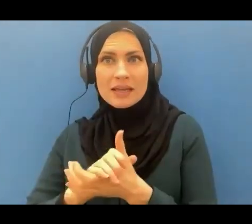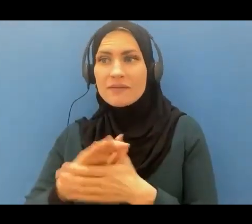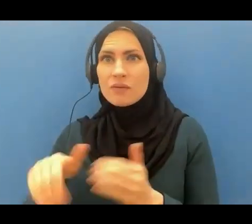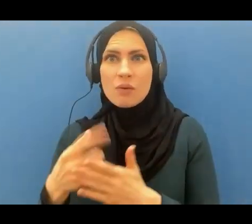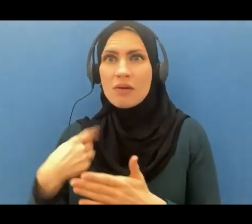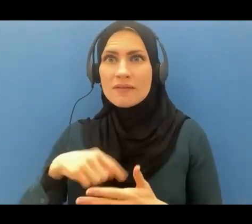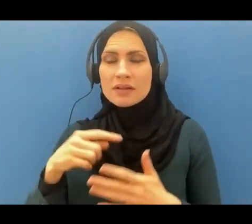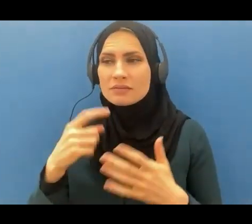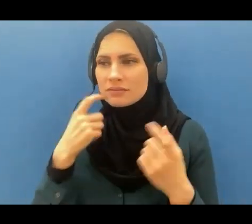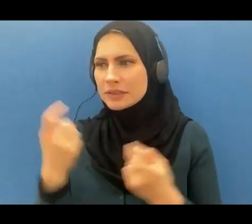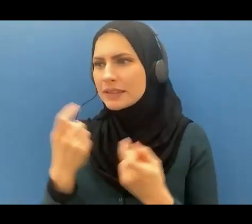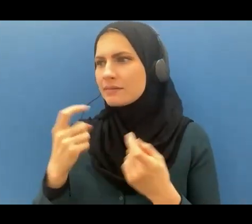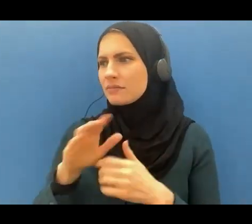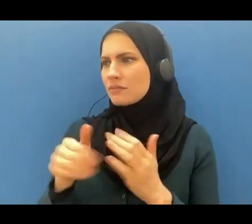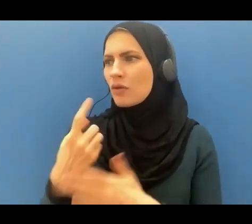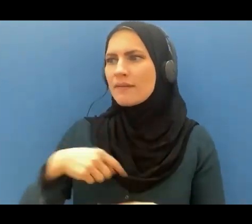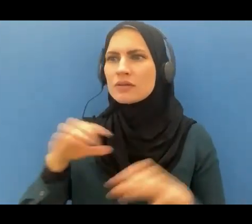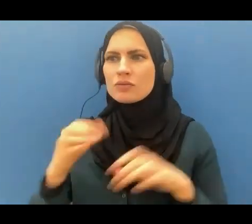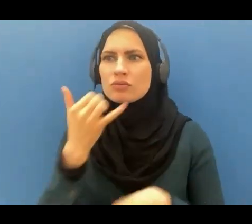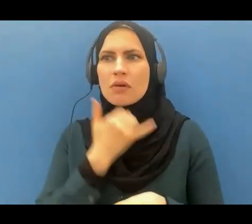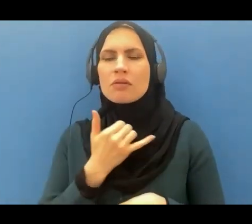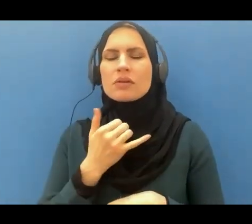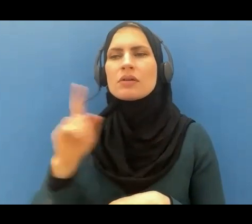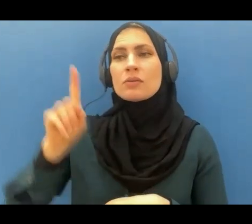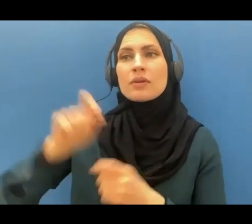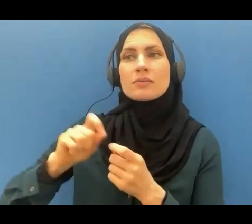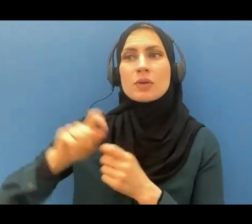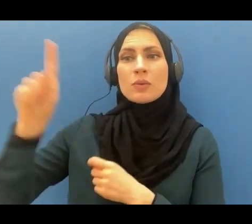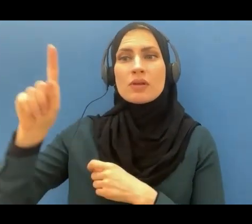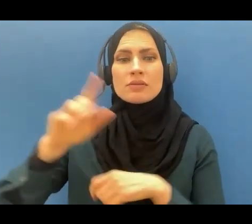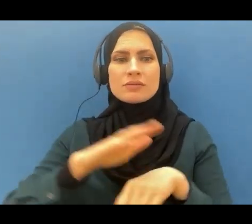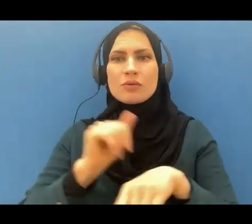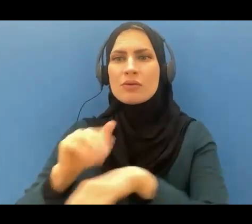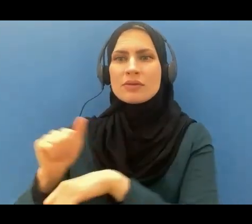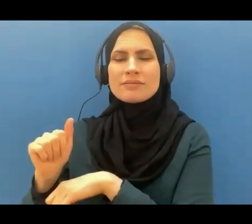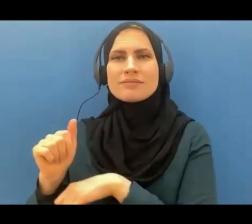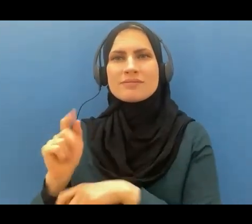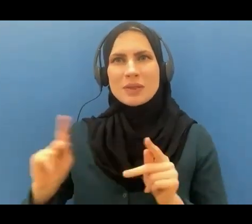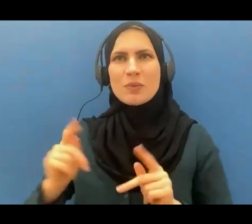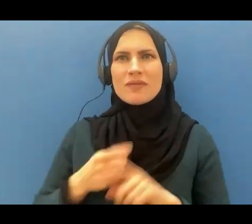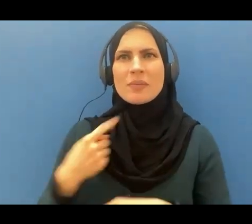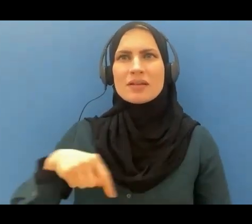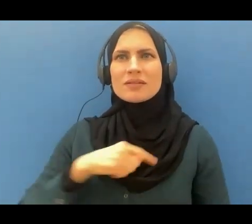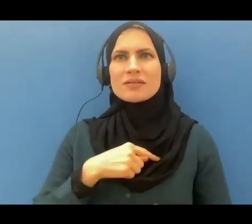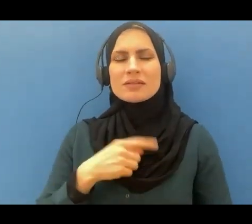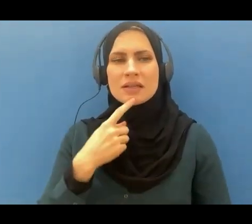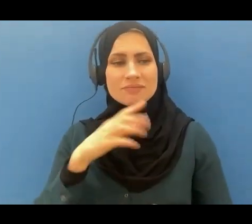So Allah subhanahu ta'ala is calling the ones amongst us, saying, O you who have